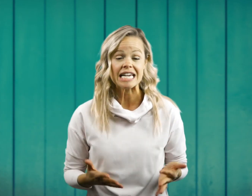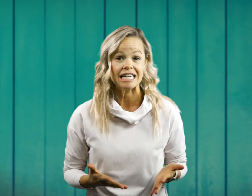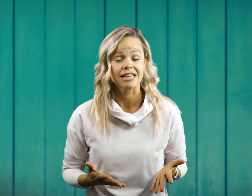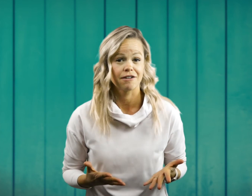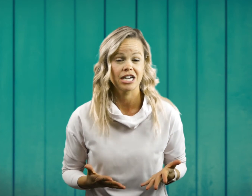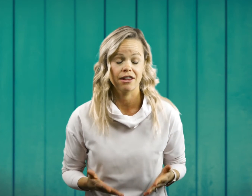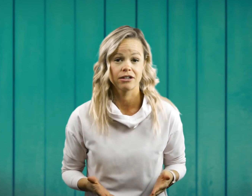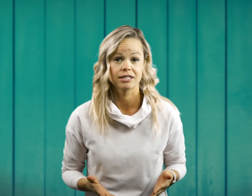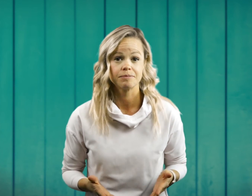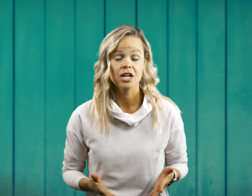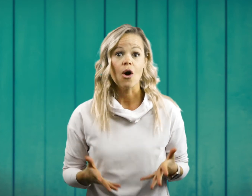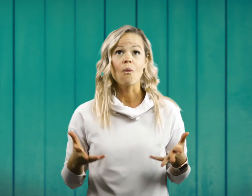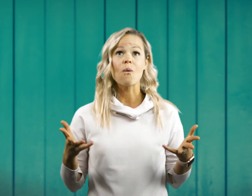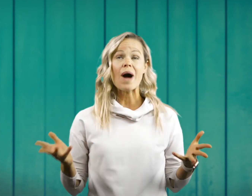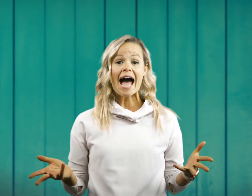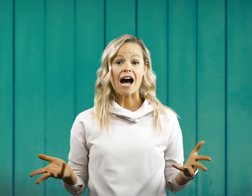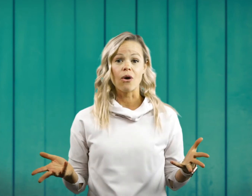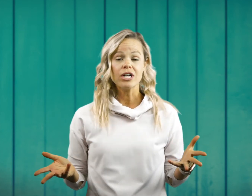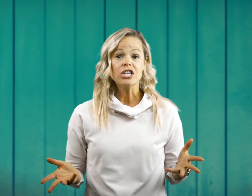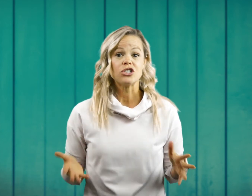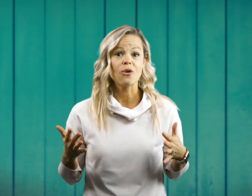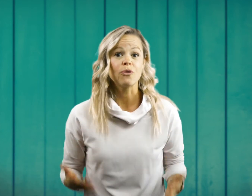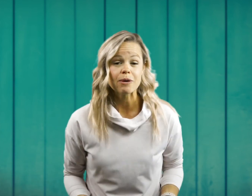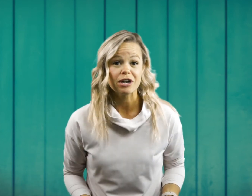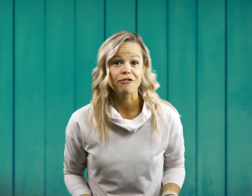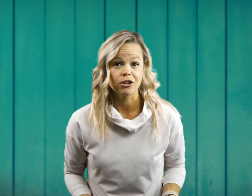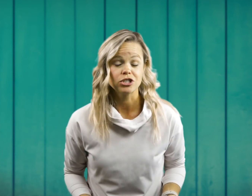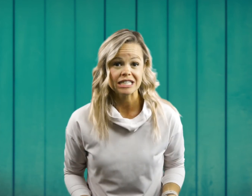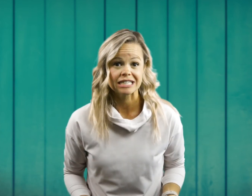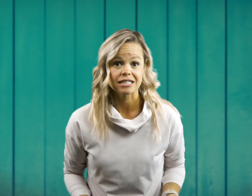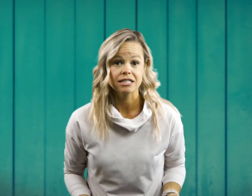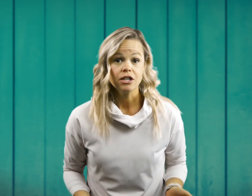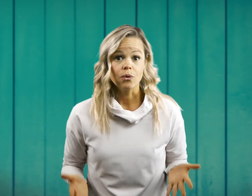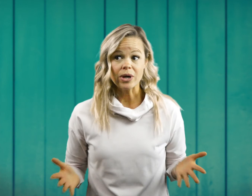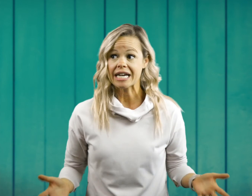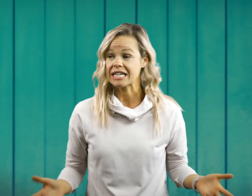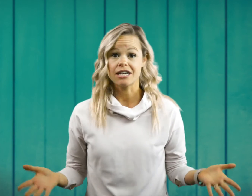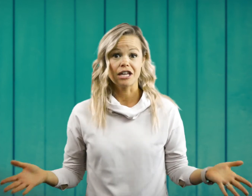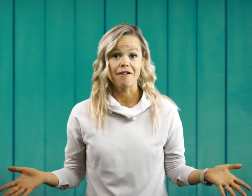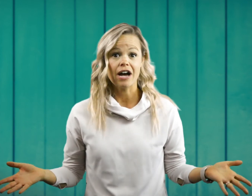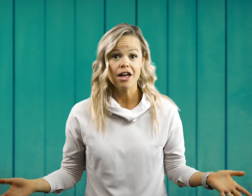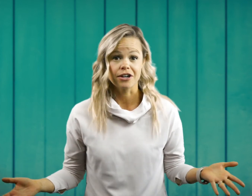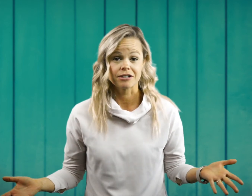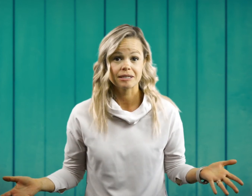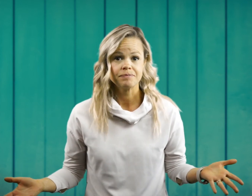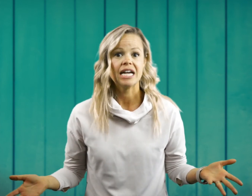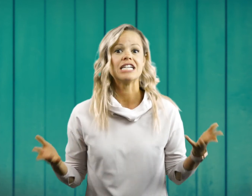loved others. Wow. So if we want to follow Jesus, we get to love others. And